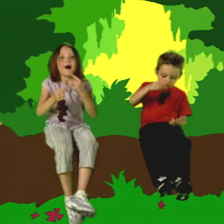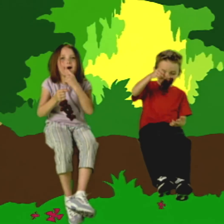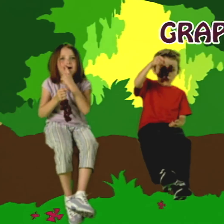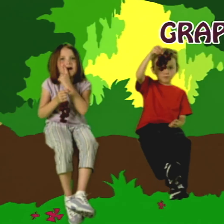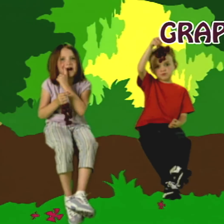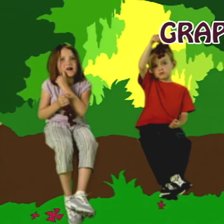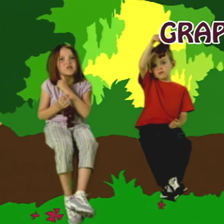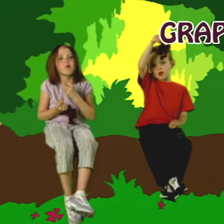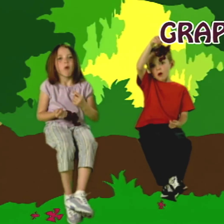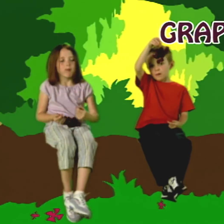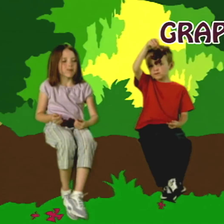Grapes.